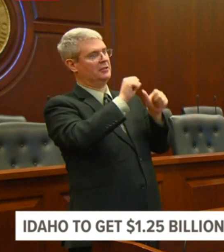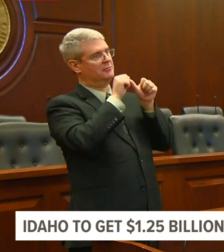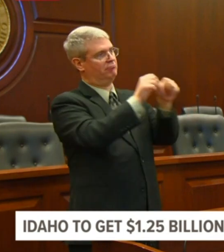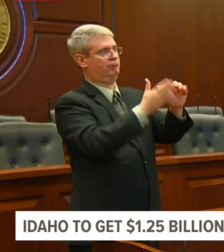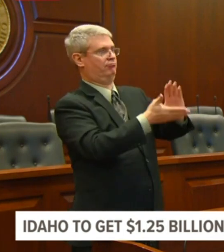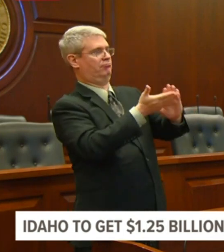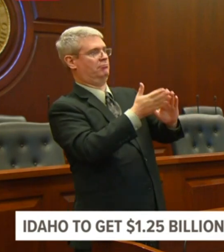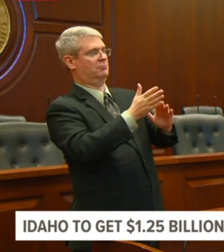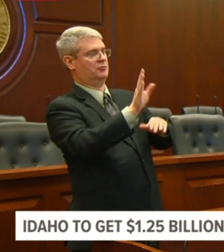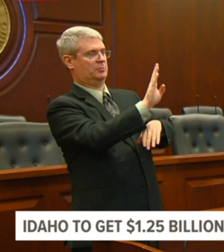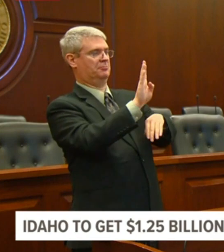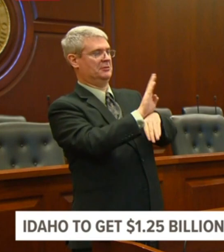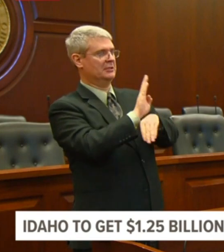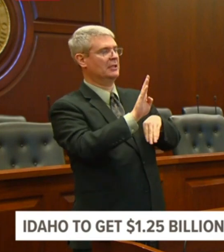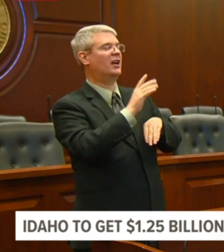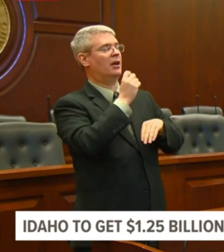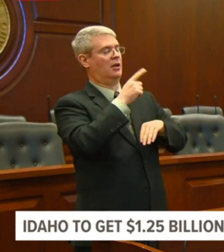crisis.